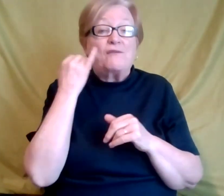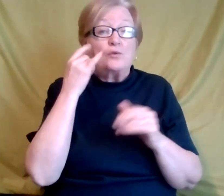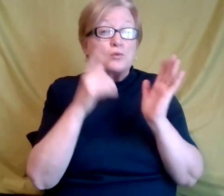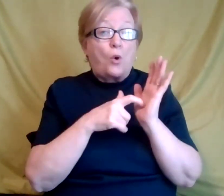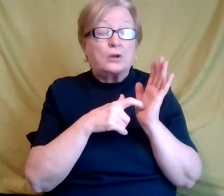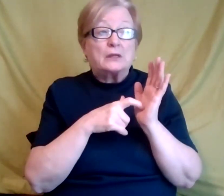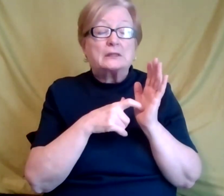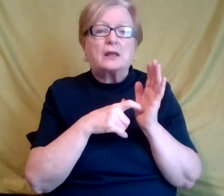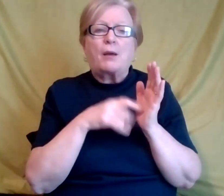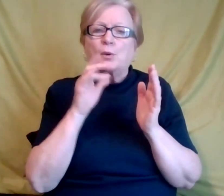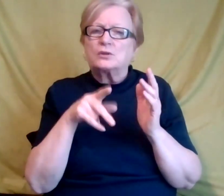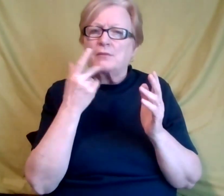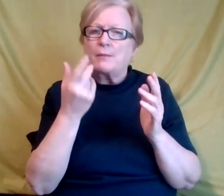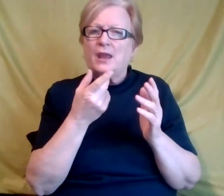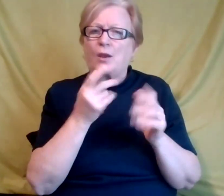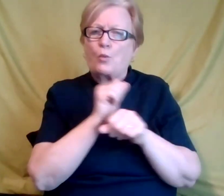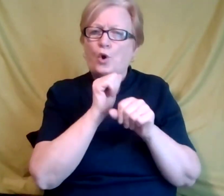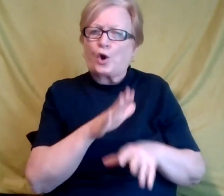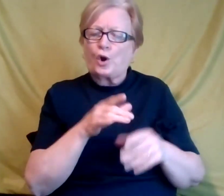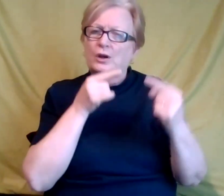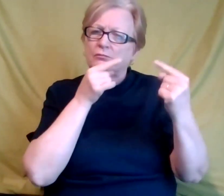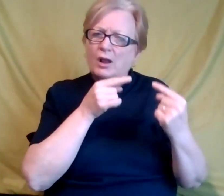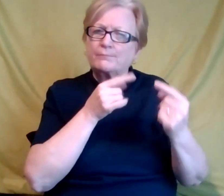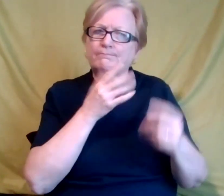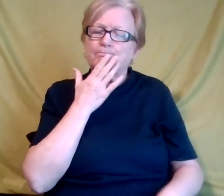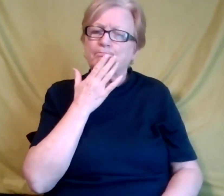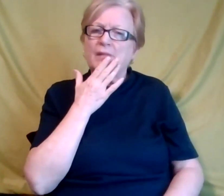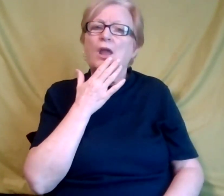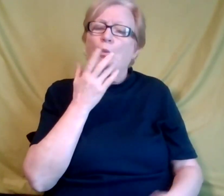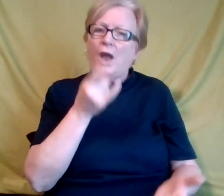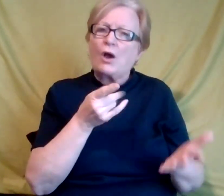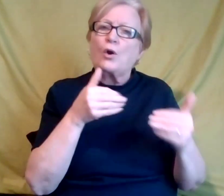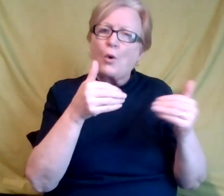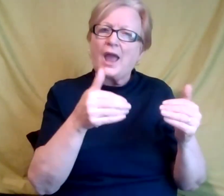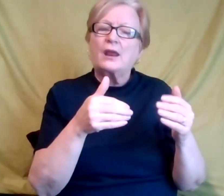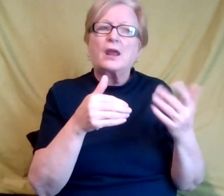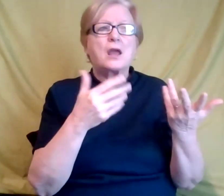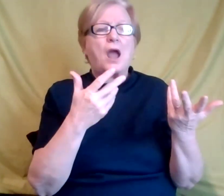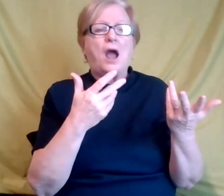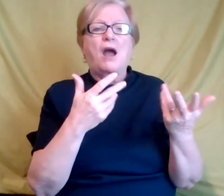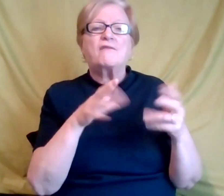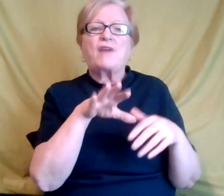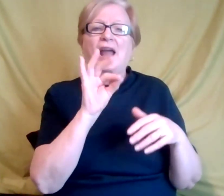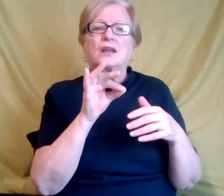that's struggling, talk openly about finding those solutions together. Um,